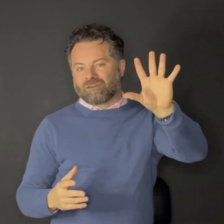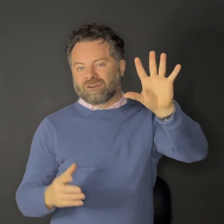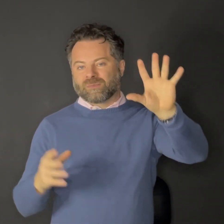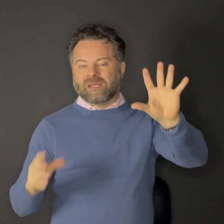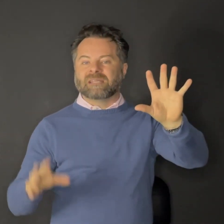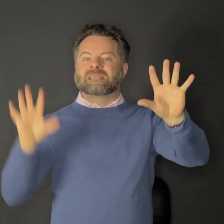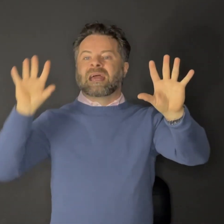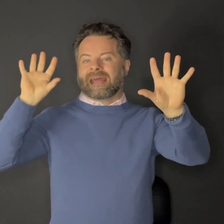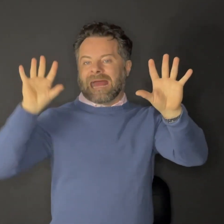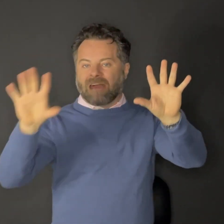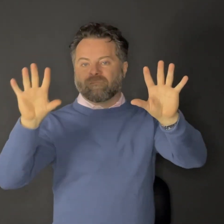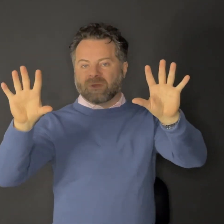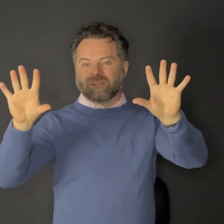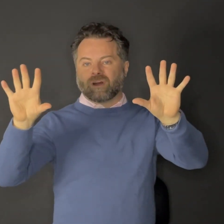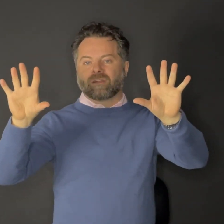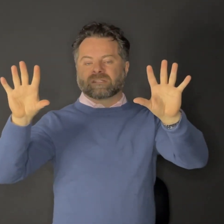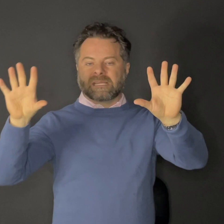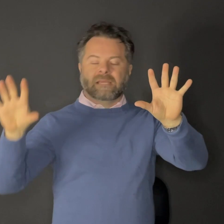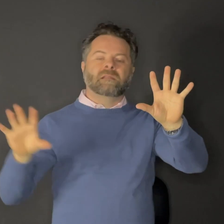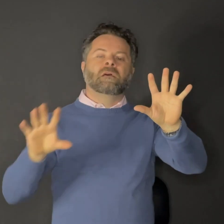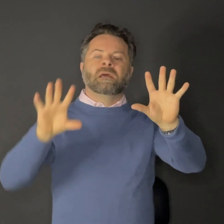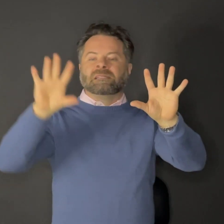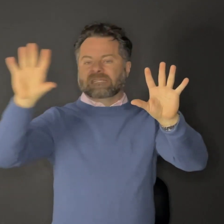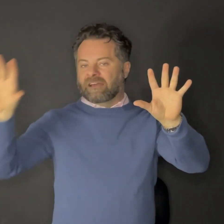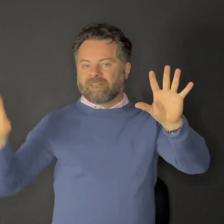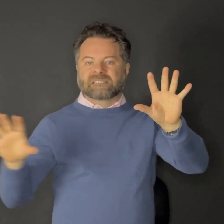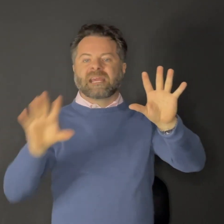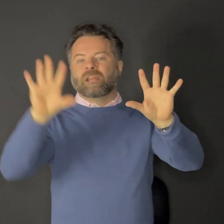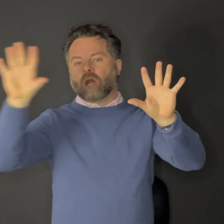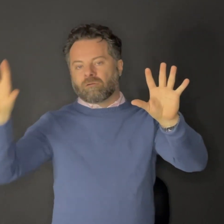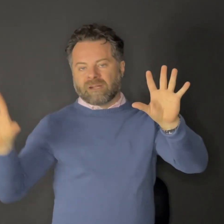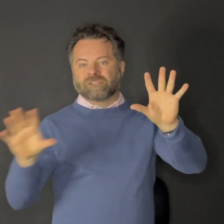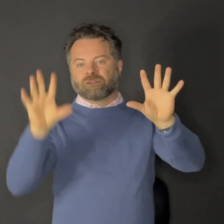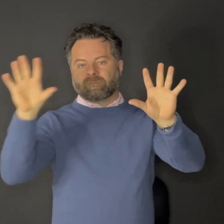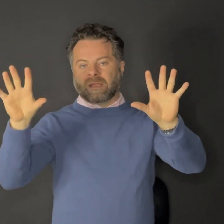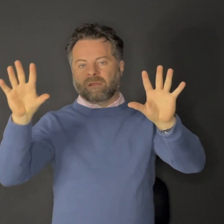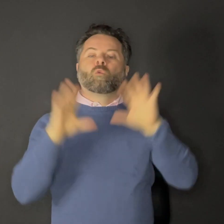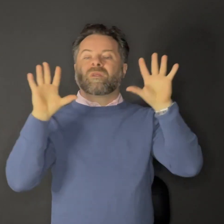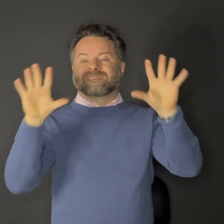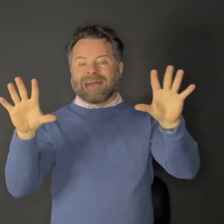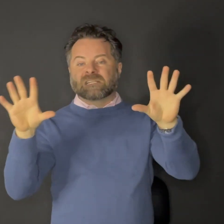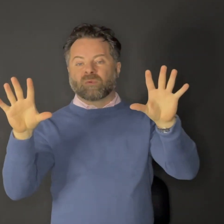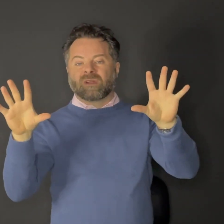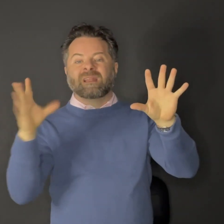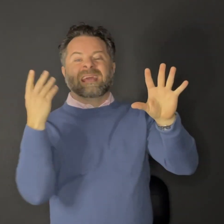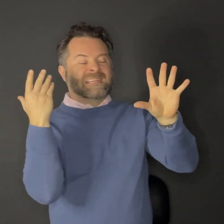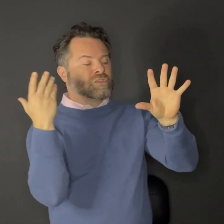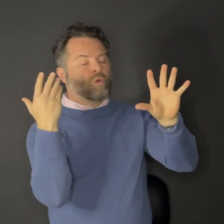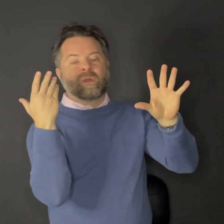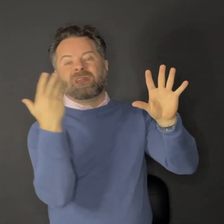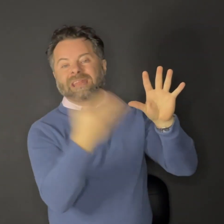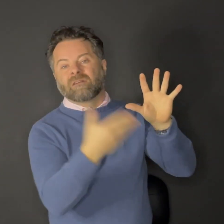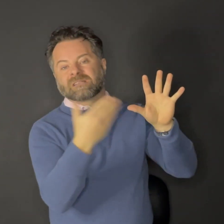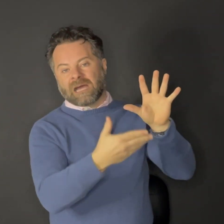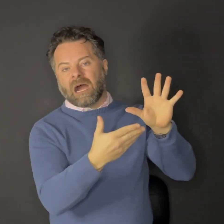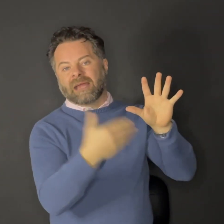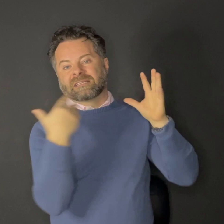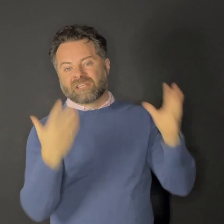RSPs and half a million dollars in TFSA non-registered money where the tax burden is nowhere near as high as the